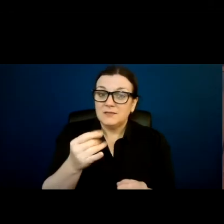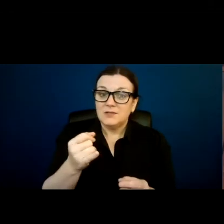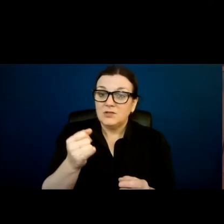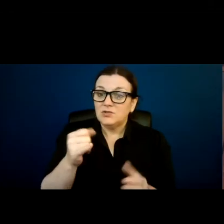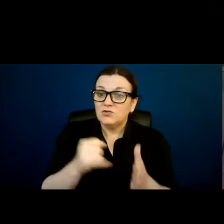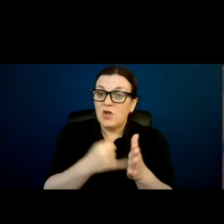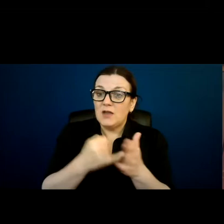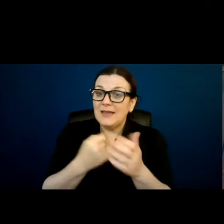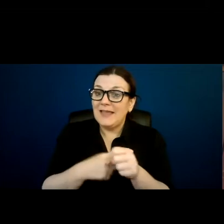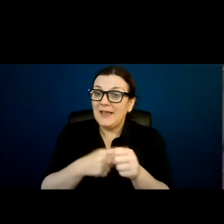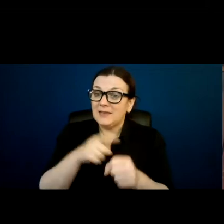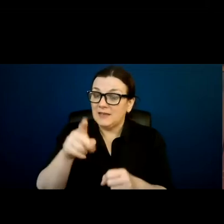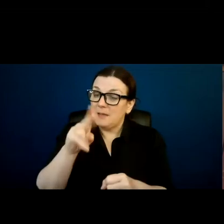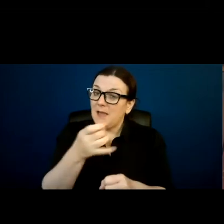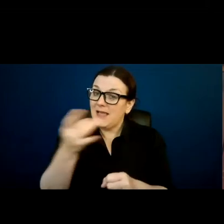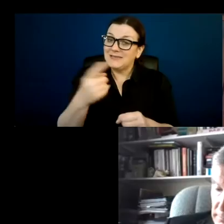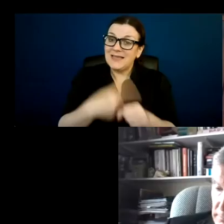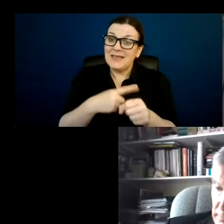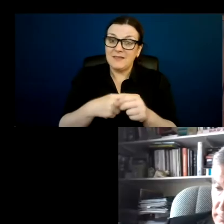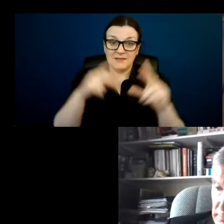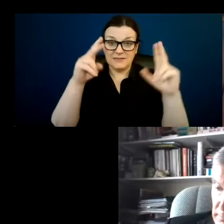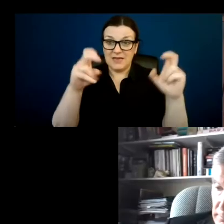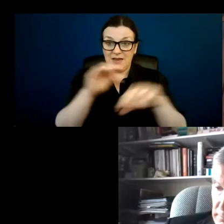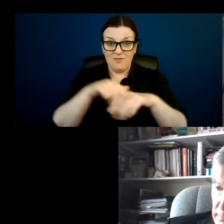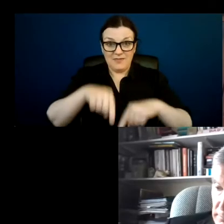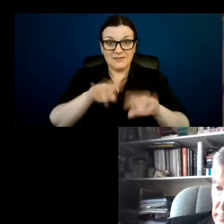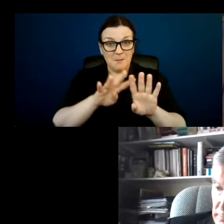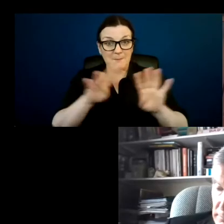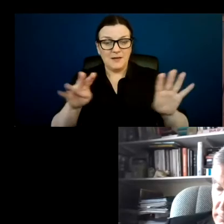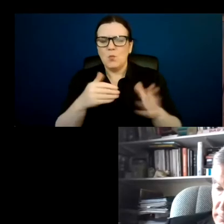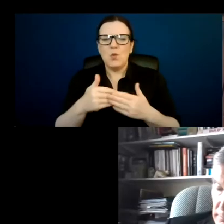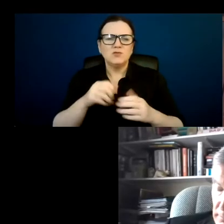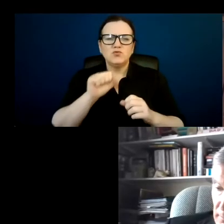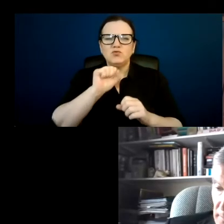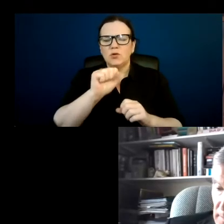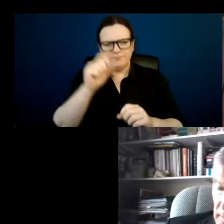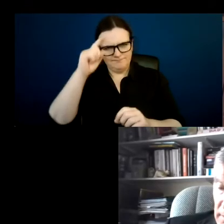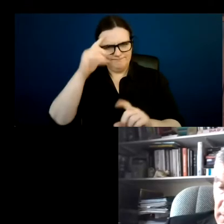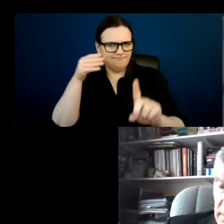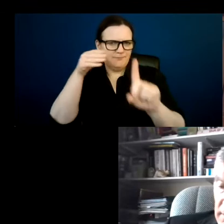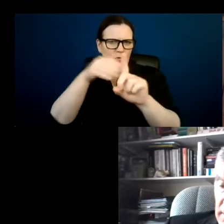John, can I ask you just to return to the title of this session? What's your greatest hope for the legislation?